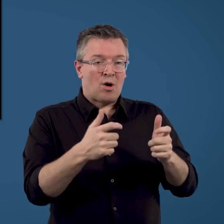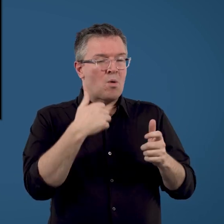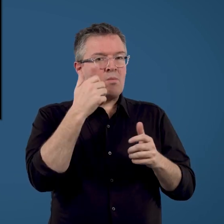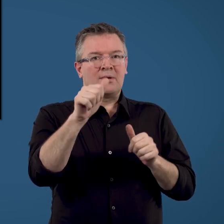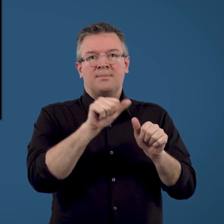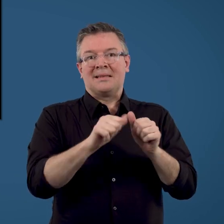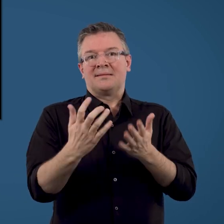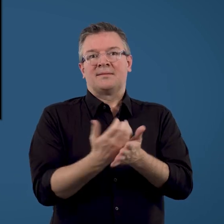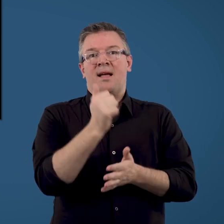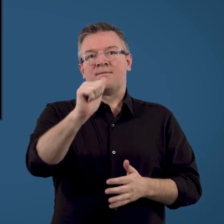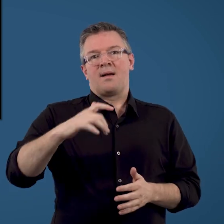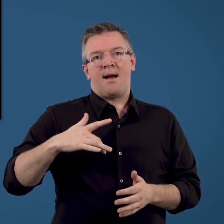always your safest option.